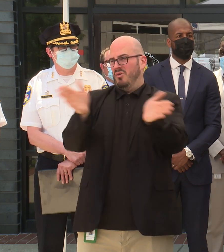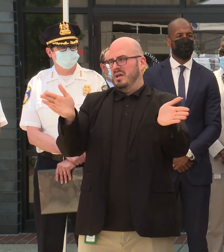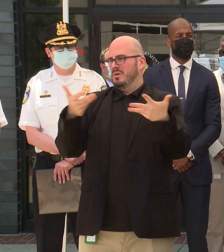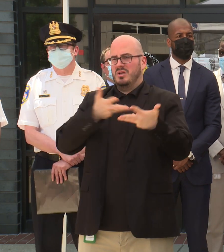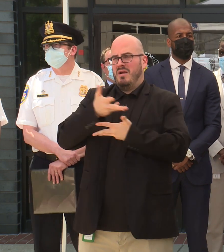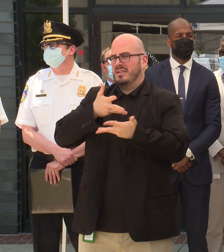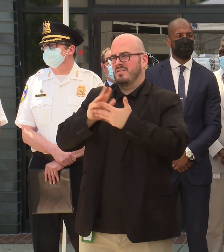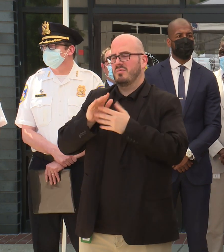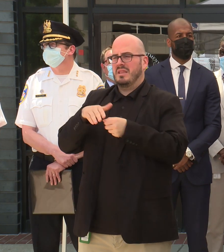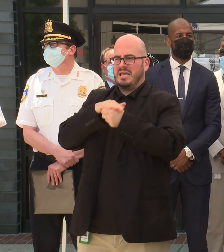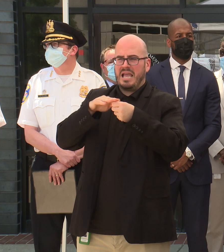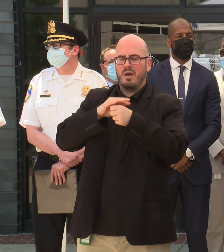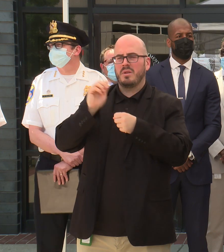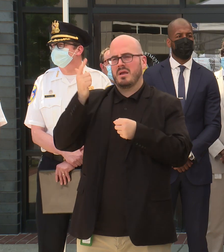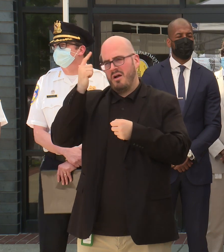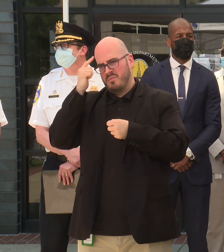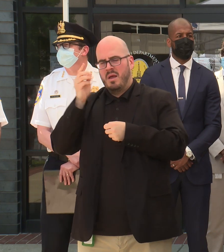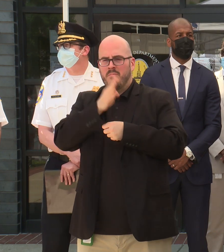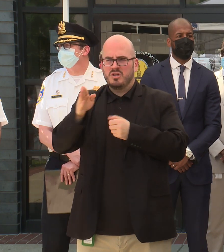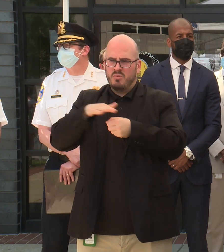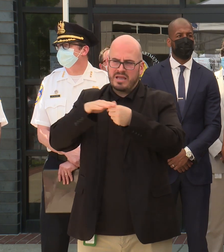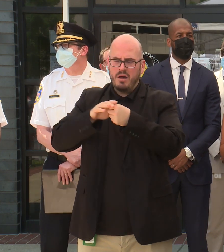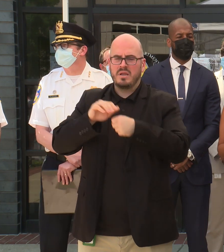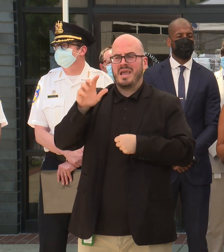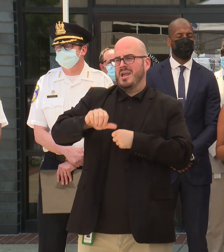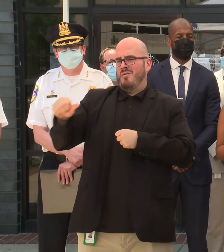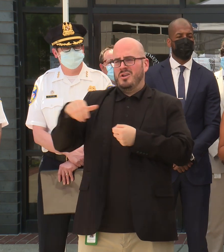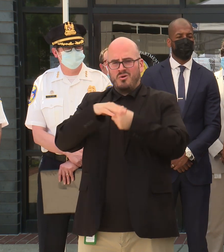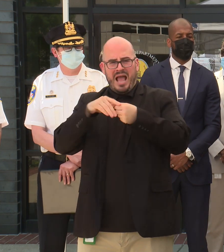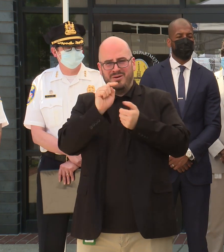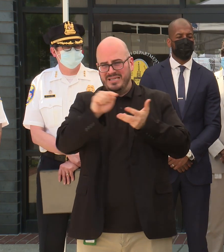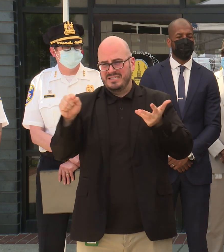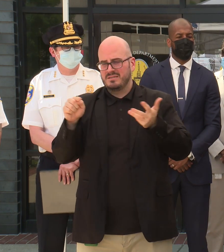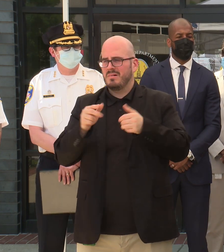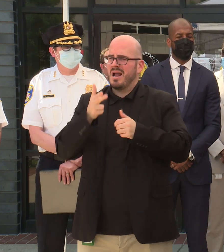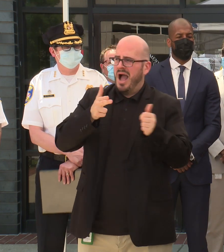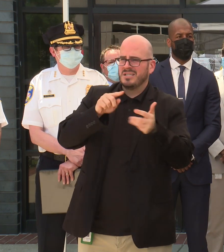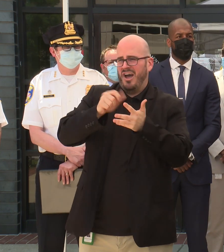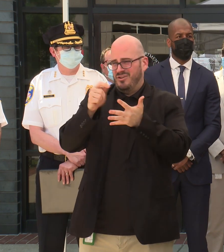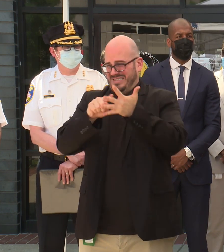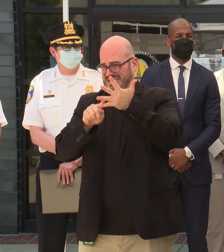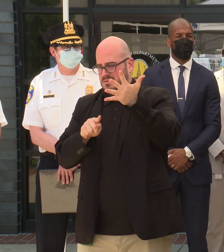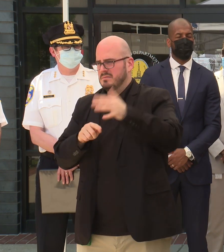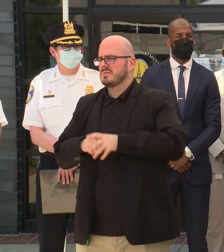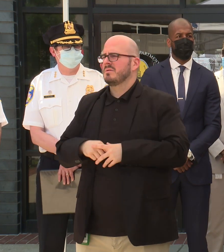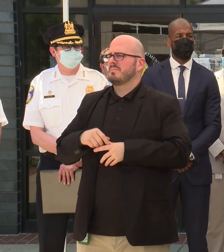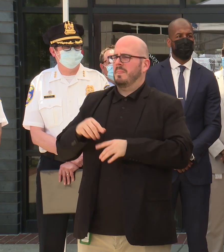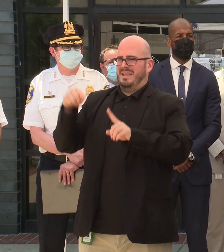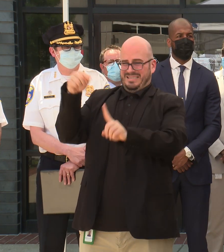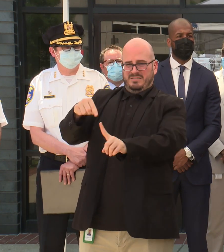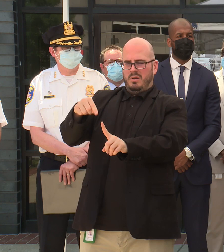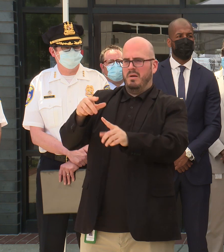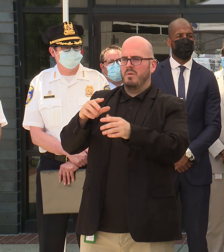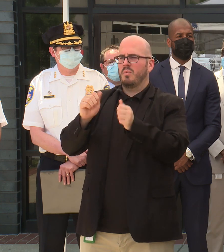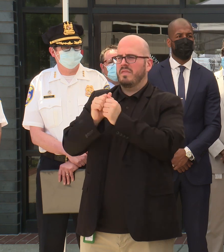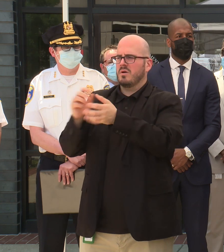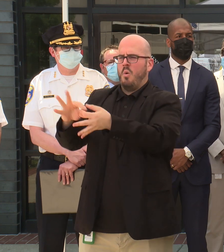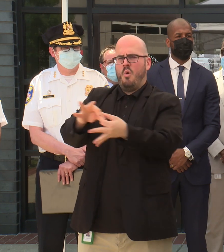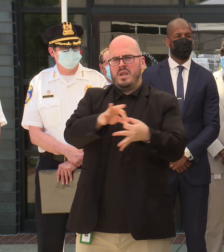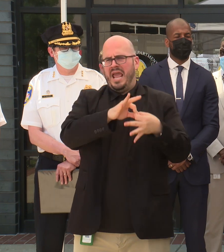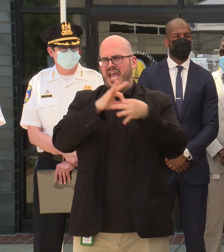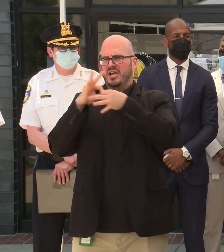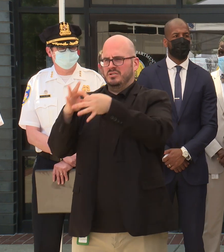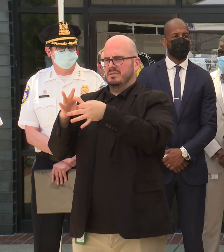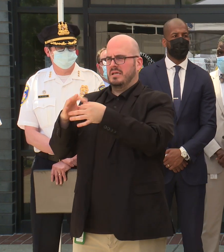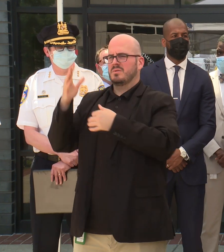with county governments, Anne Arundel, Baltimore County with guns and other things like that. This is what we were talking about when we're talking about coordination. This